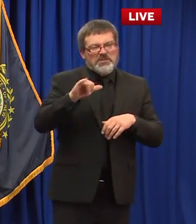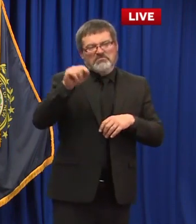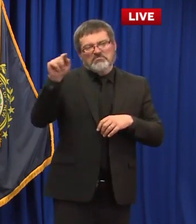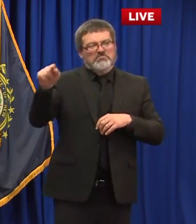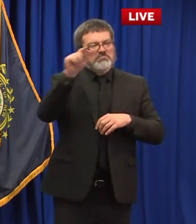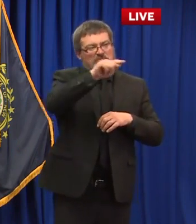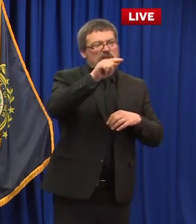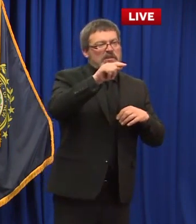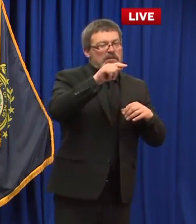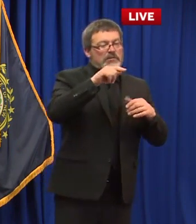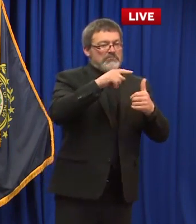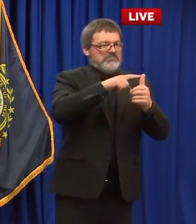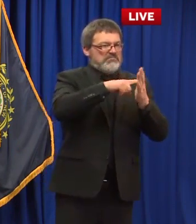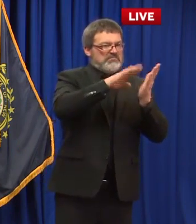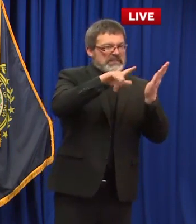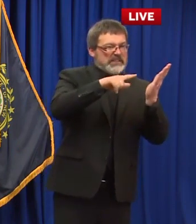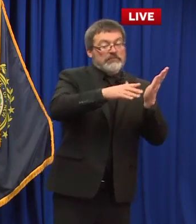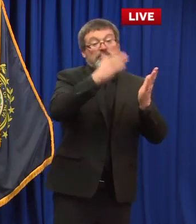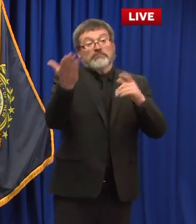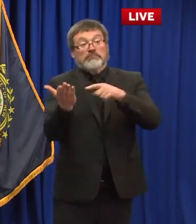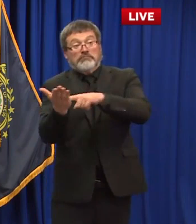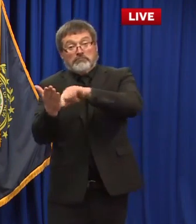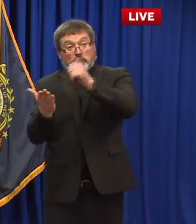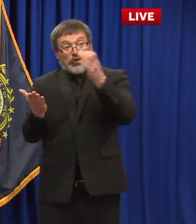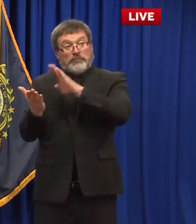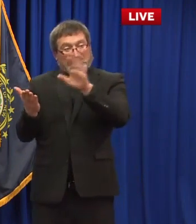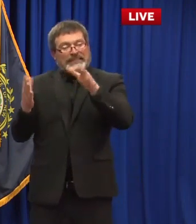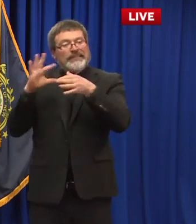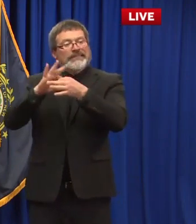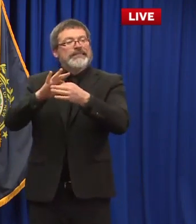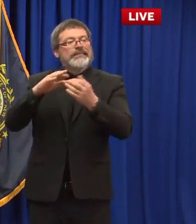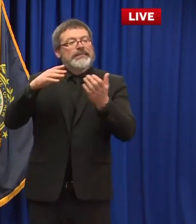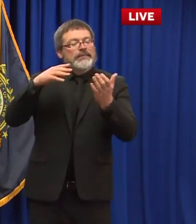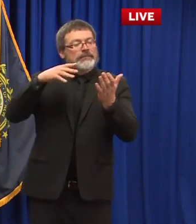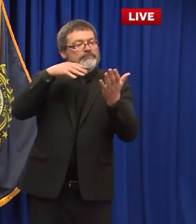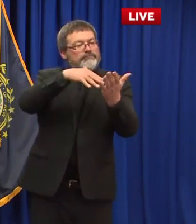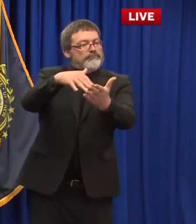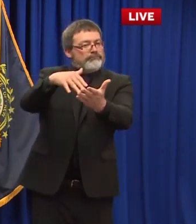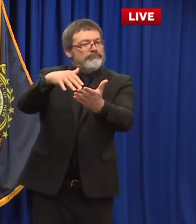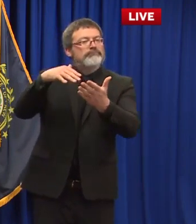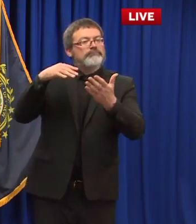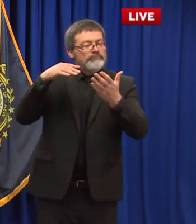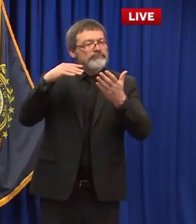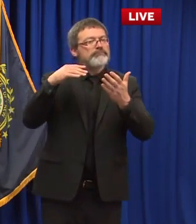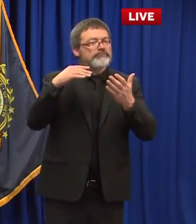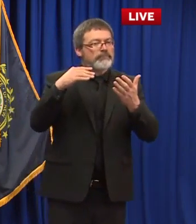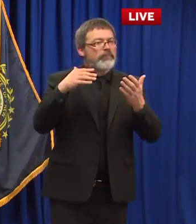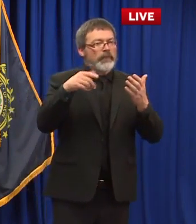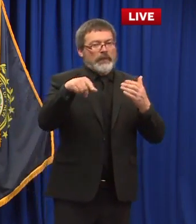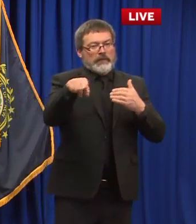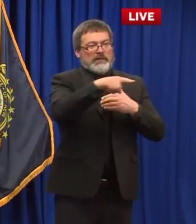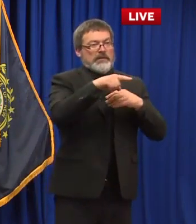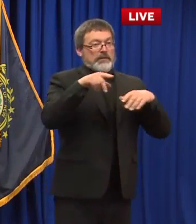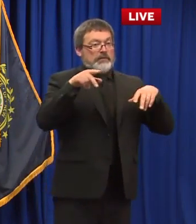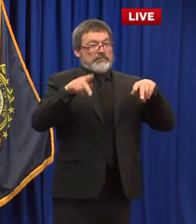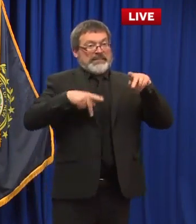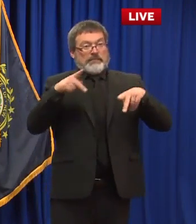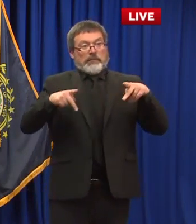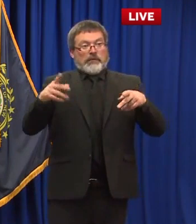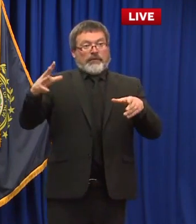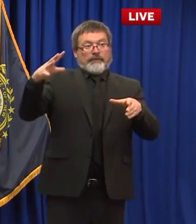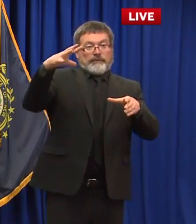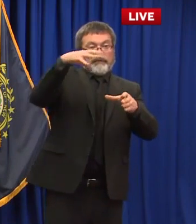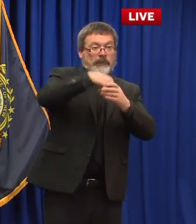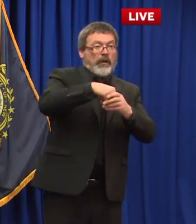to look at whether there should be citizen involvement in the investigation of officer involved shootings if the legislature